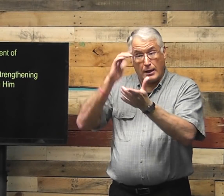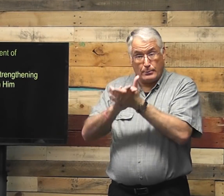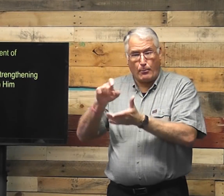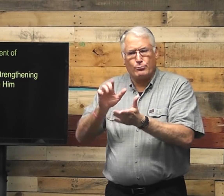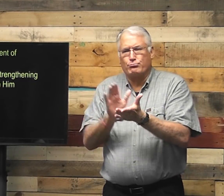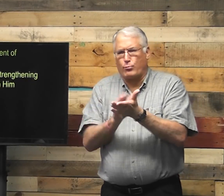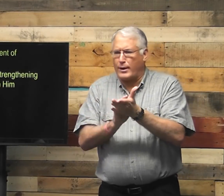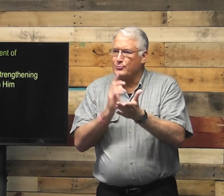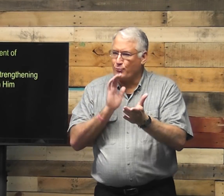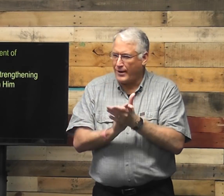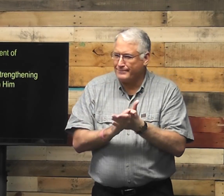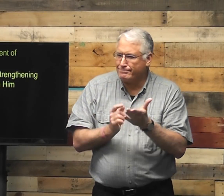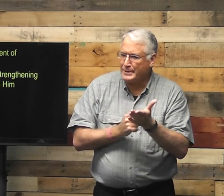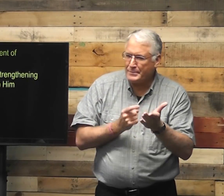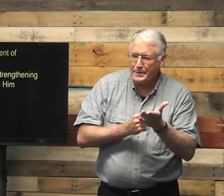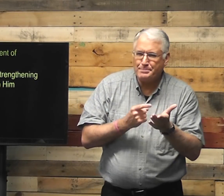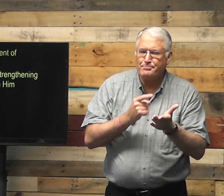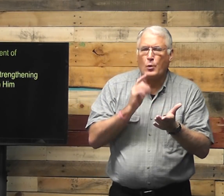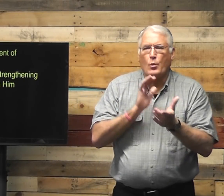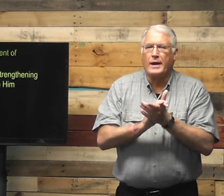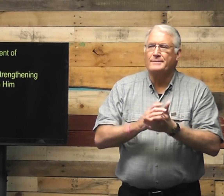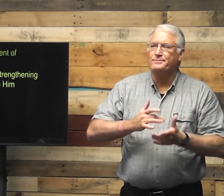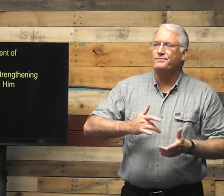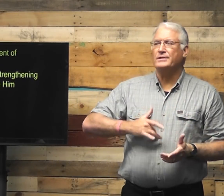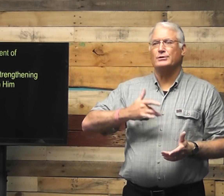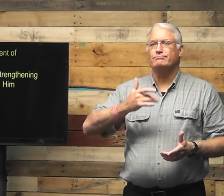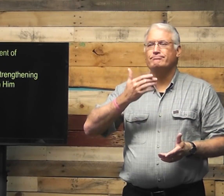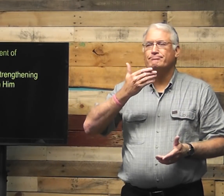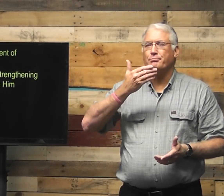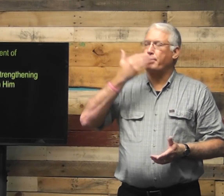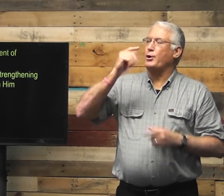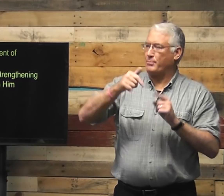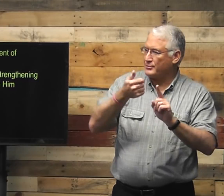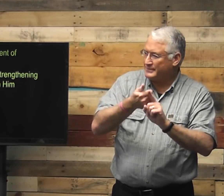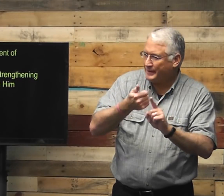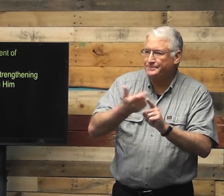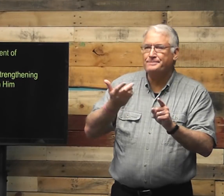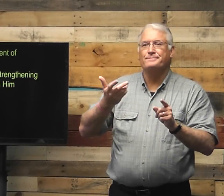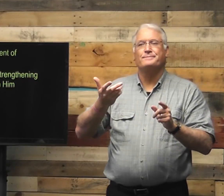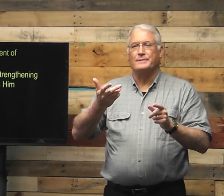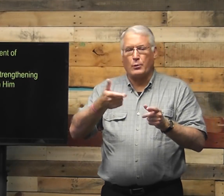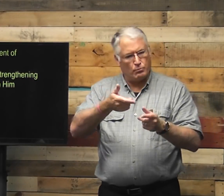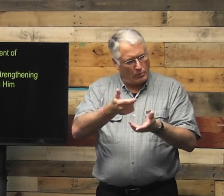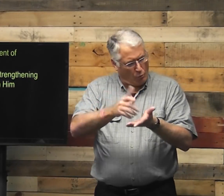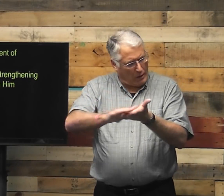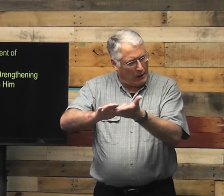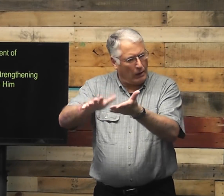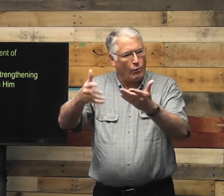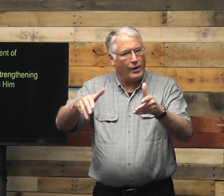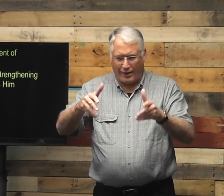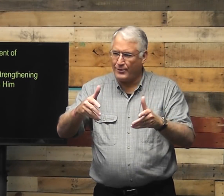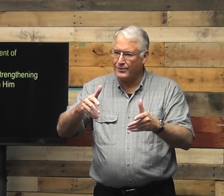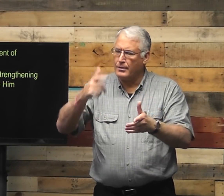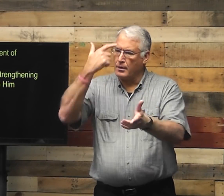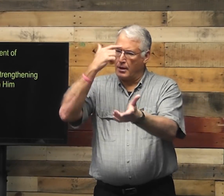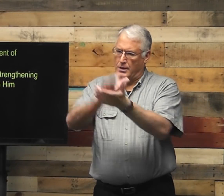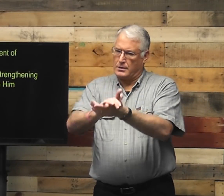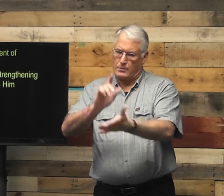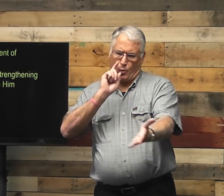praise her. You know, our husbands are supposed to praise their wives. So it makes them feel better. You know, cleaning the house,